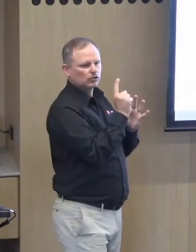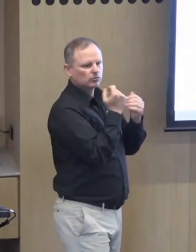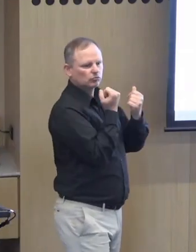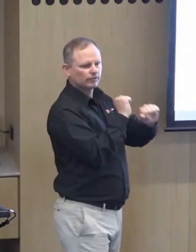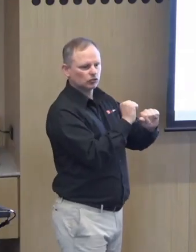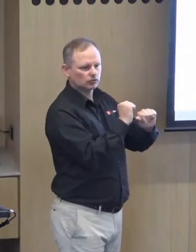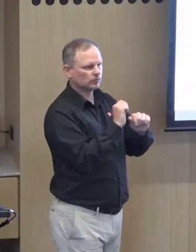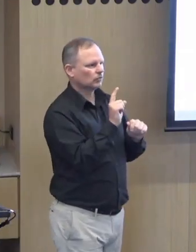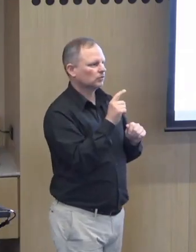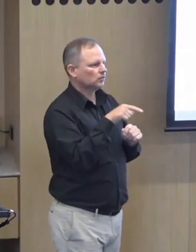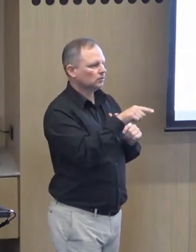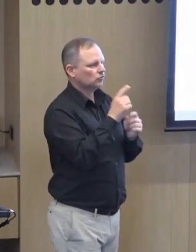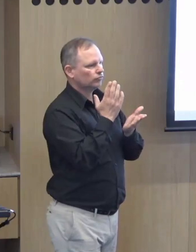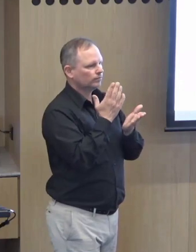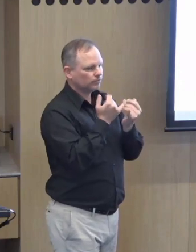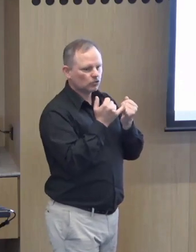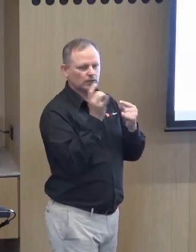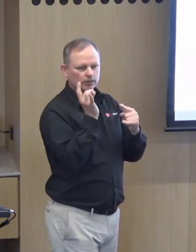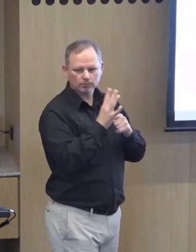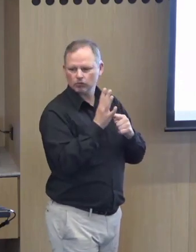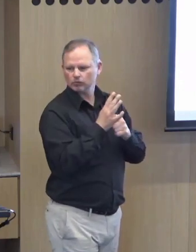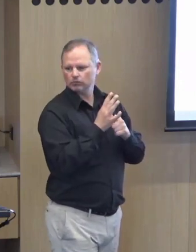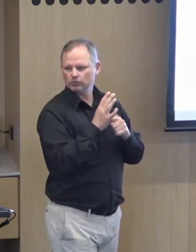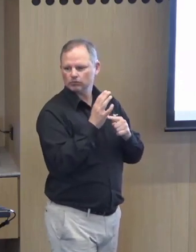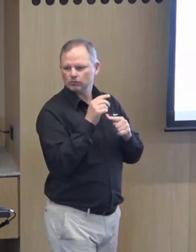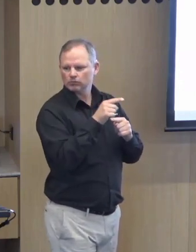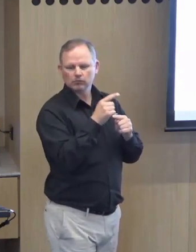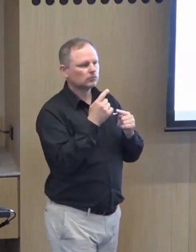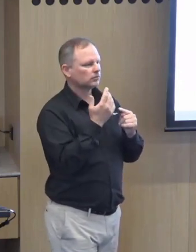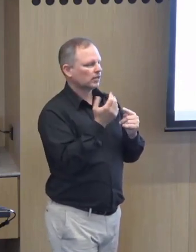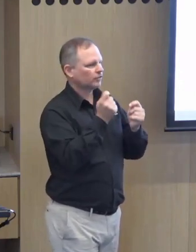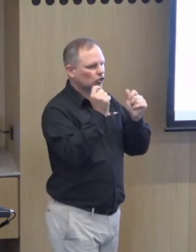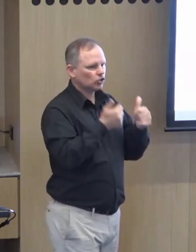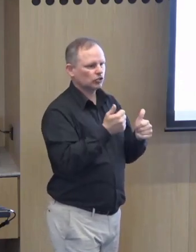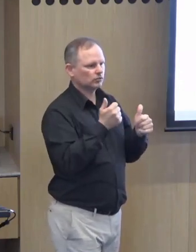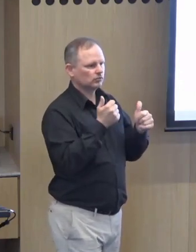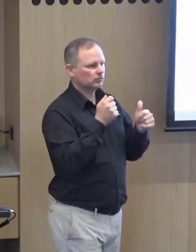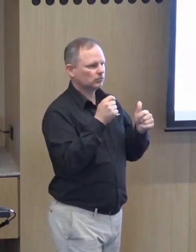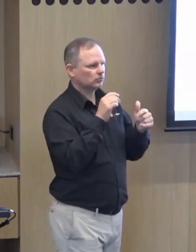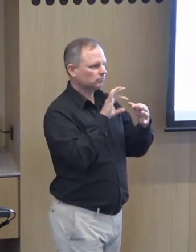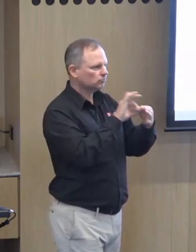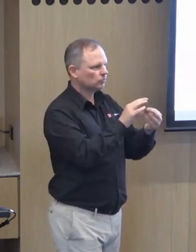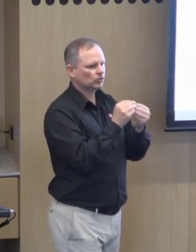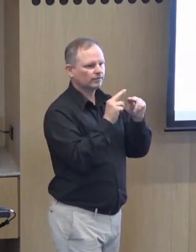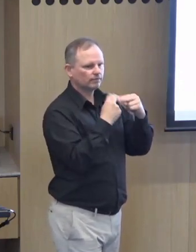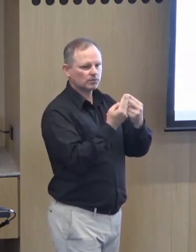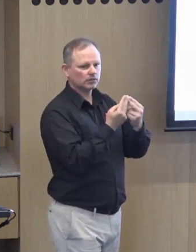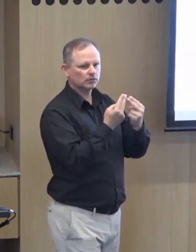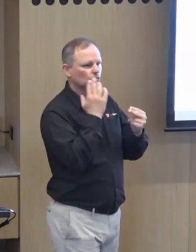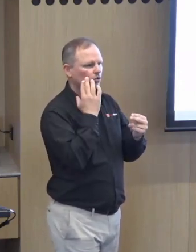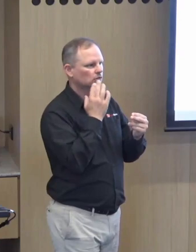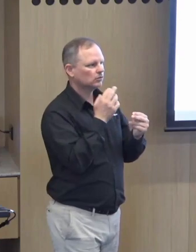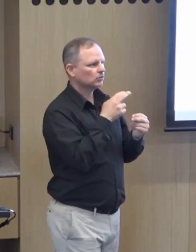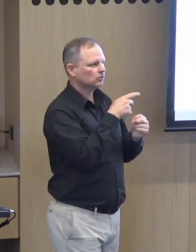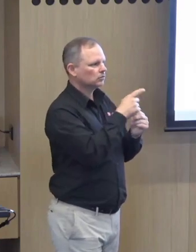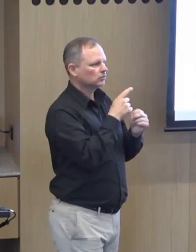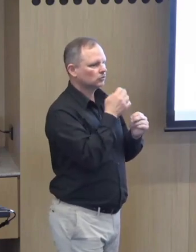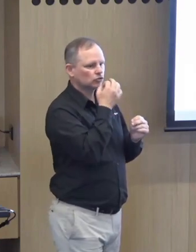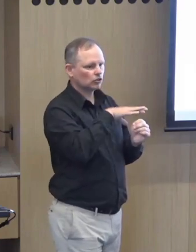The next one was prevention of those five service components. So having the parent